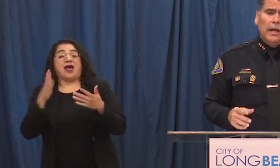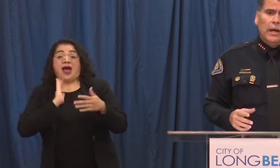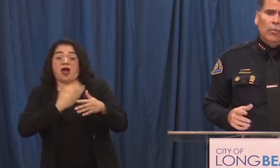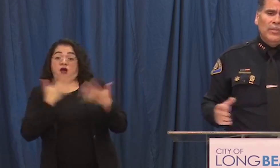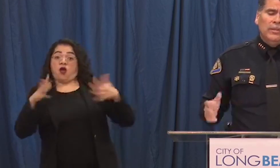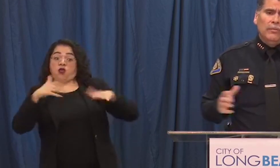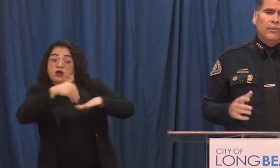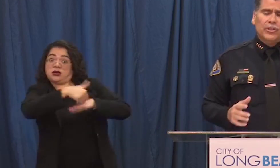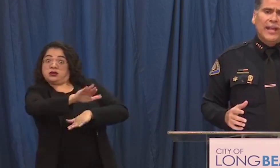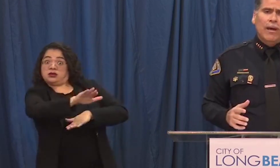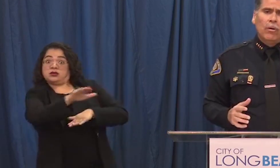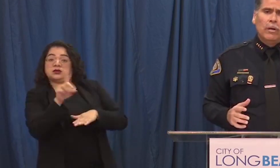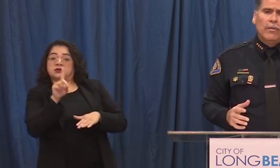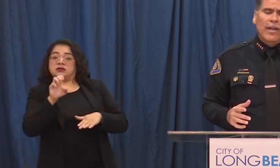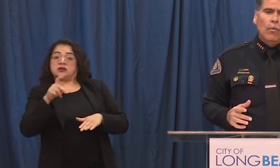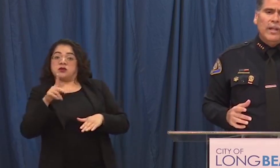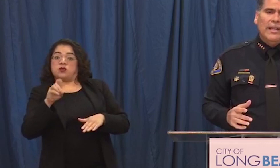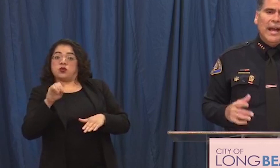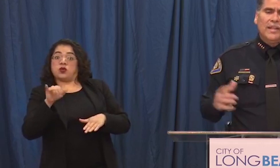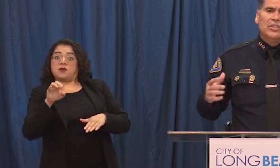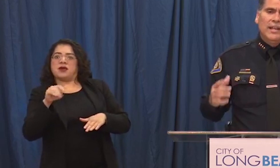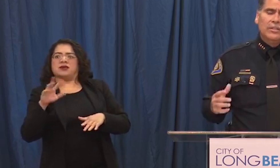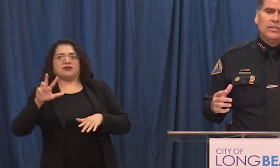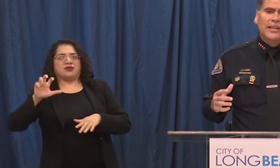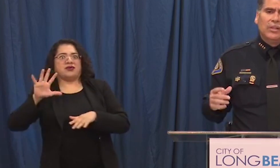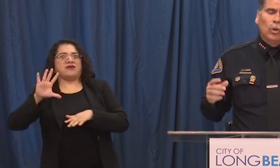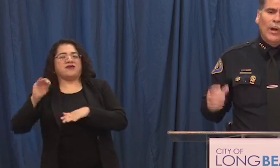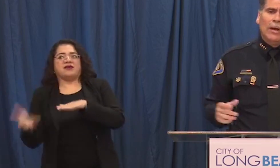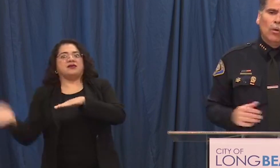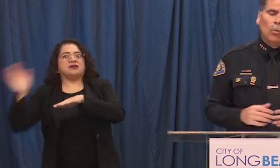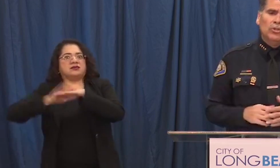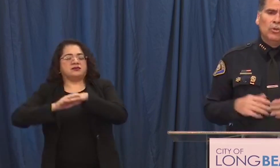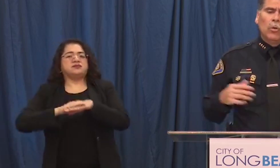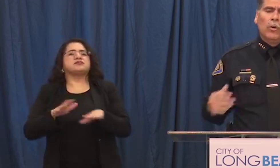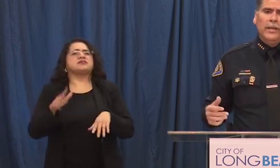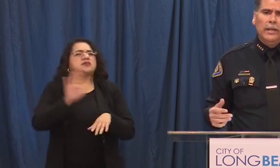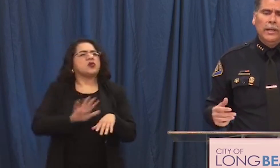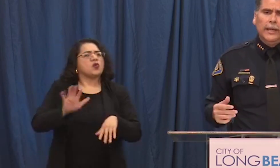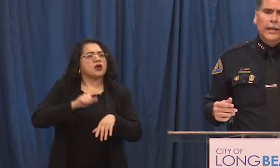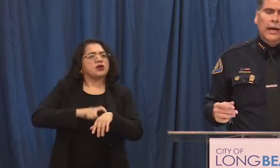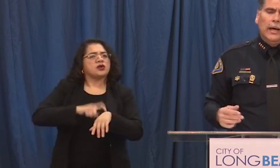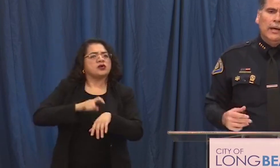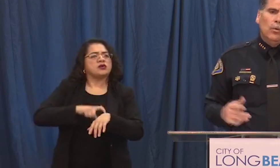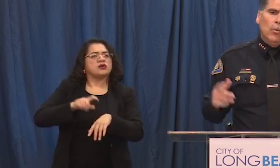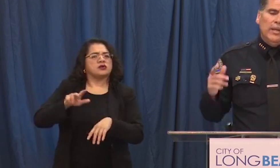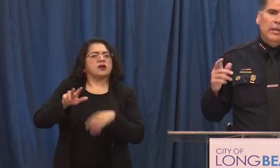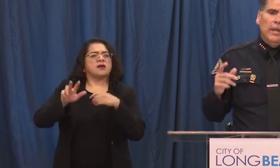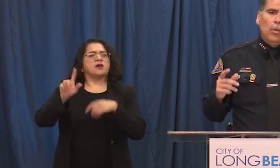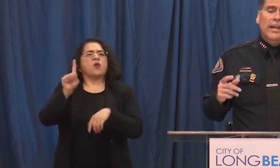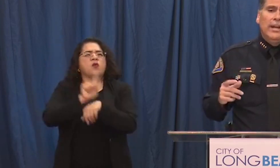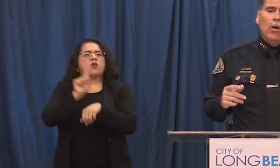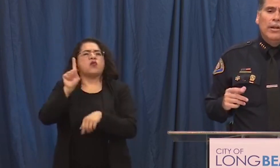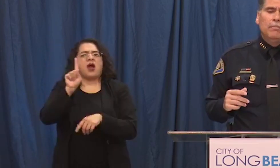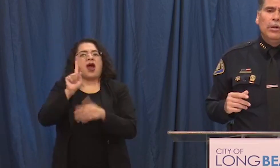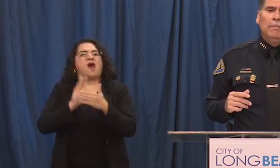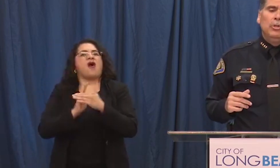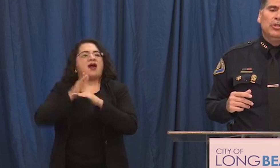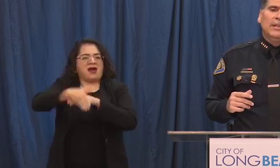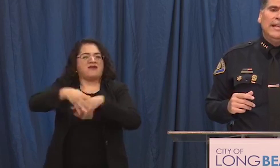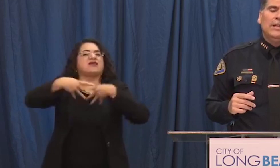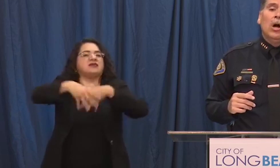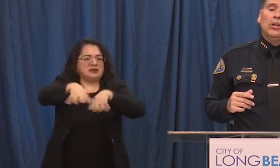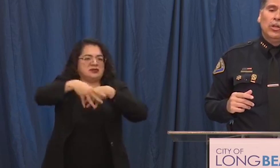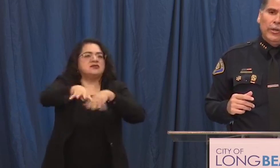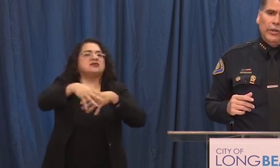uh within the first hour that we got a sense that the crowd was growing uh we we had already put